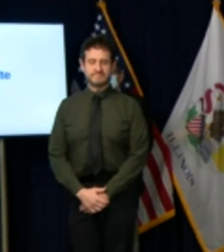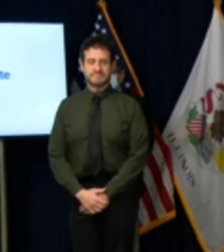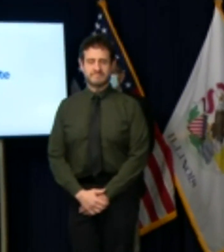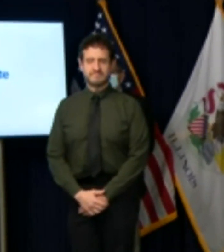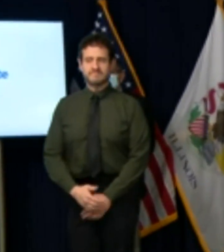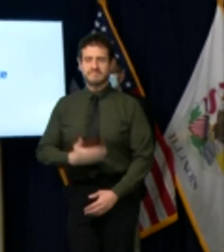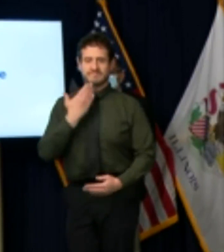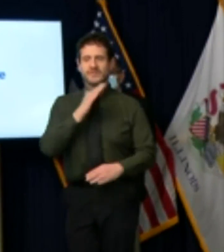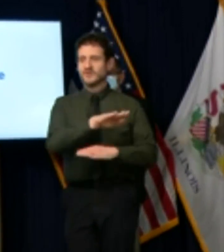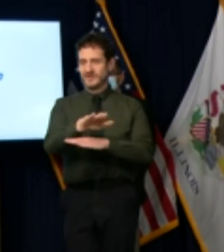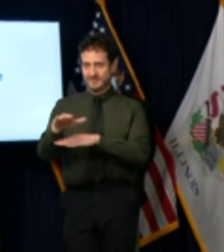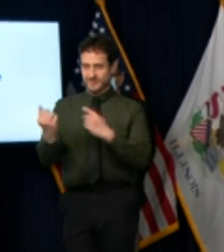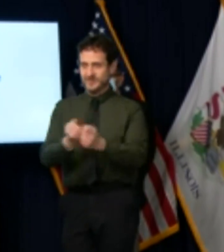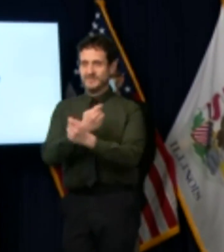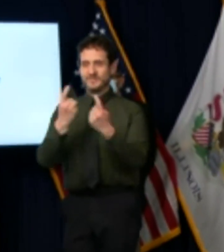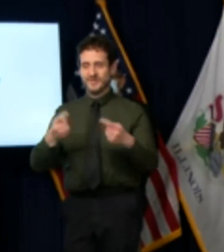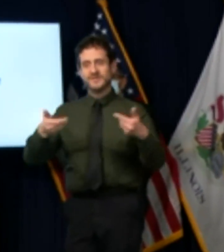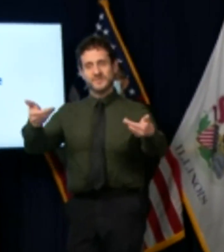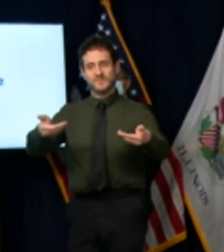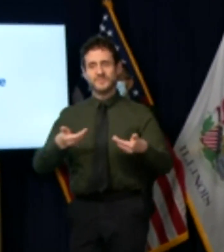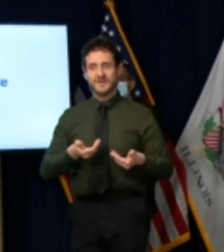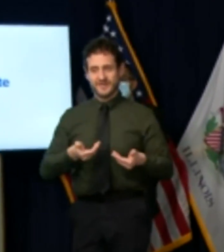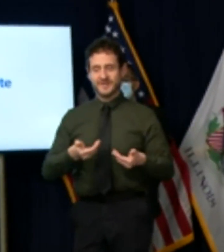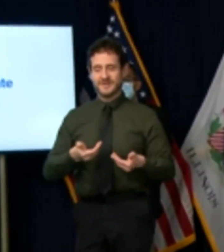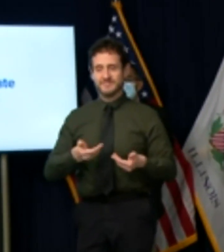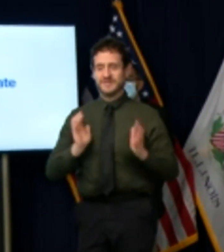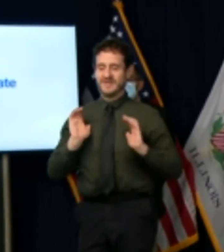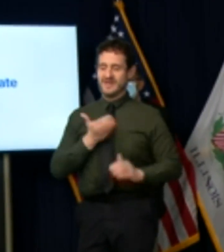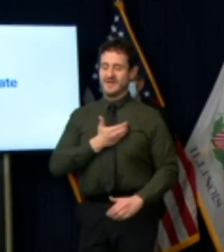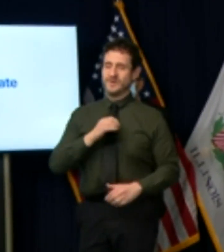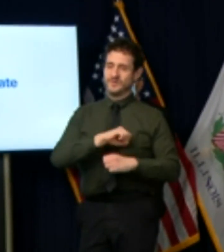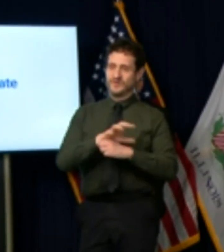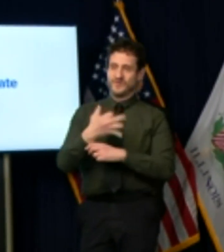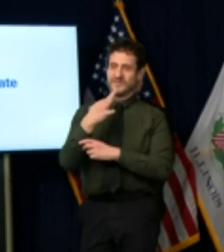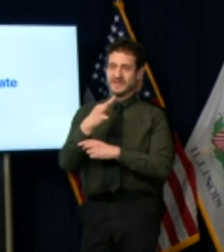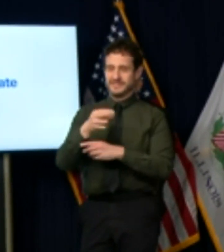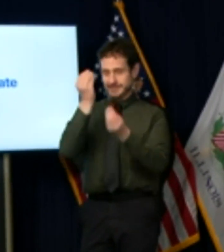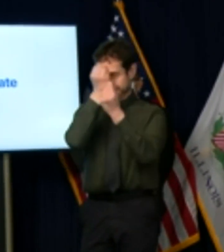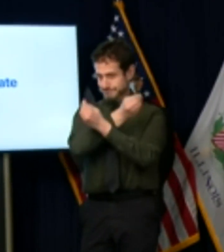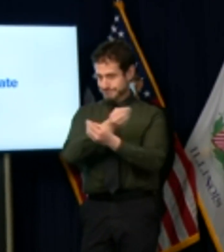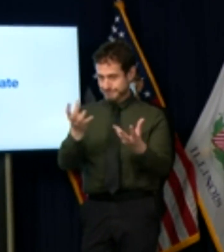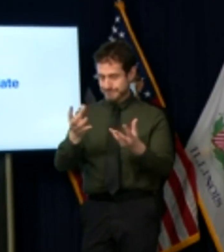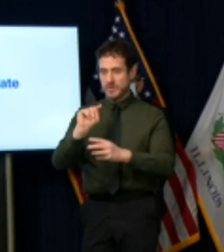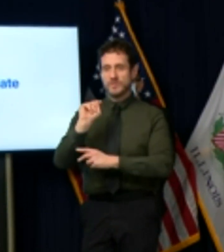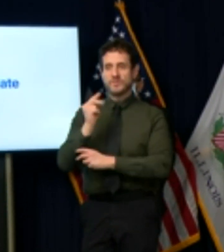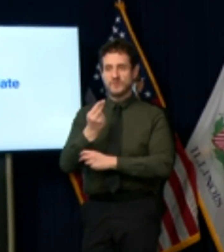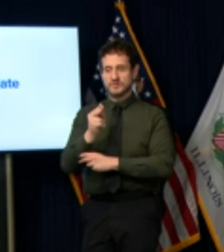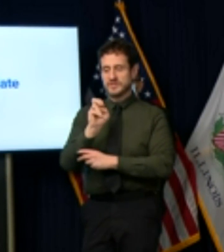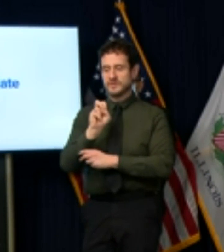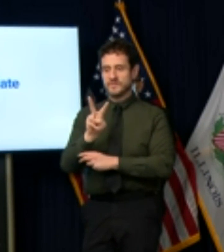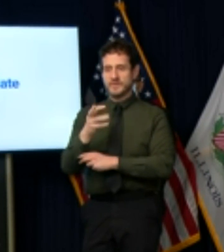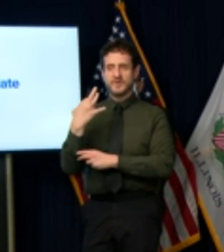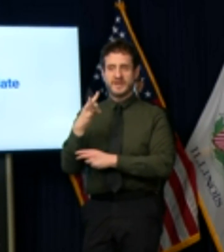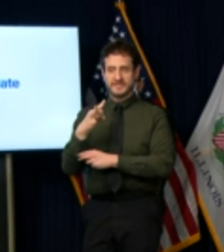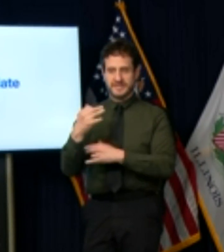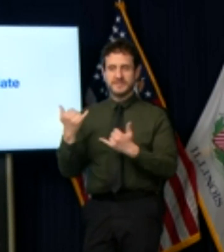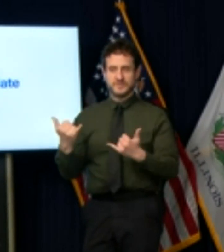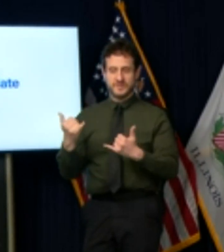good afternoon everyone and welcome to the covid 19 update for thursday november 19th